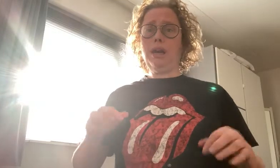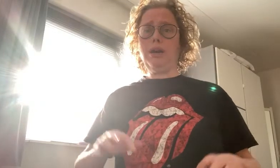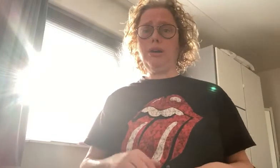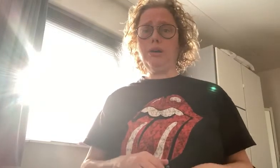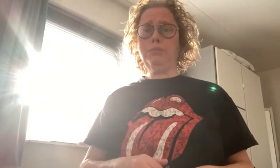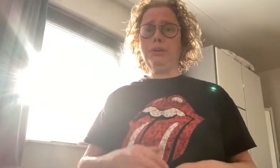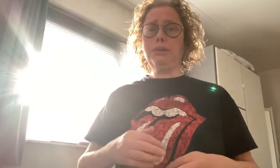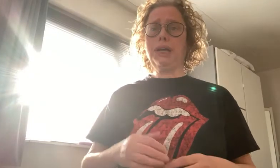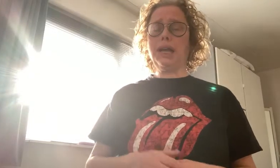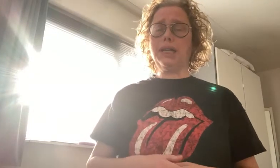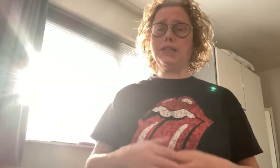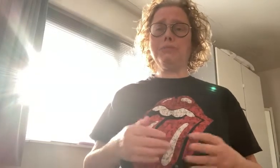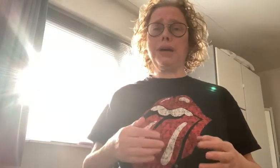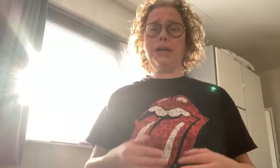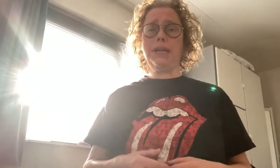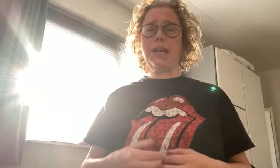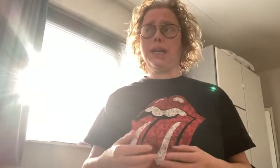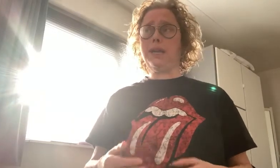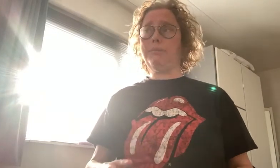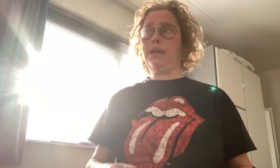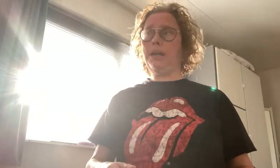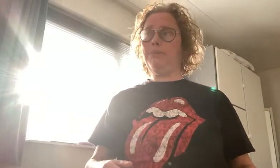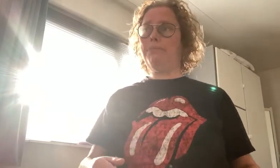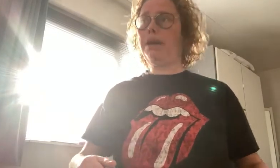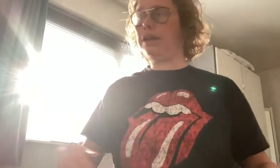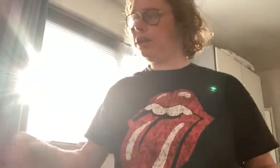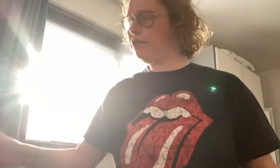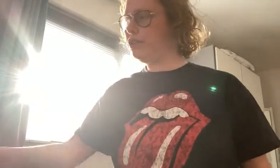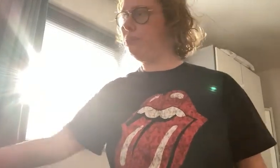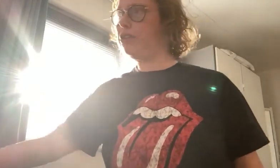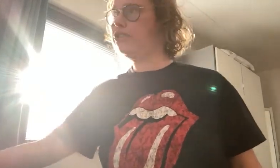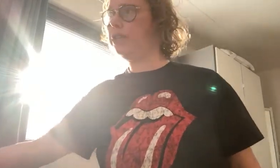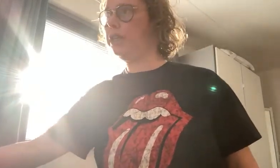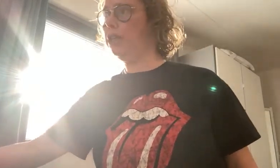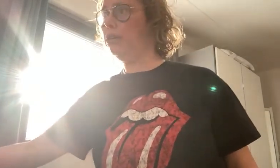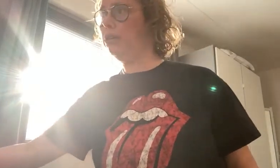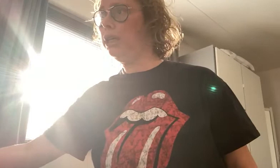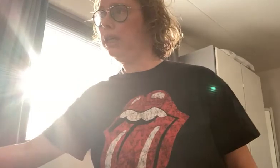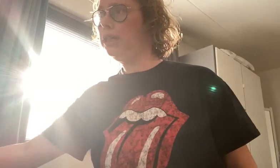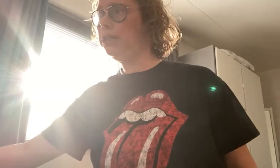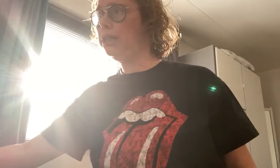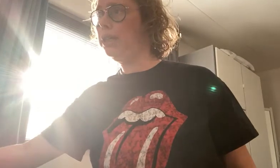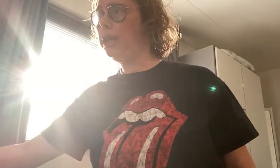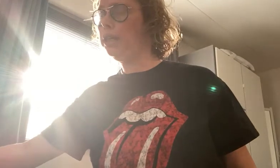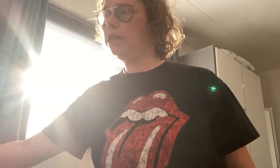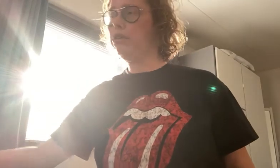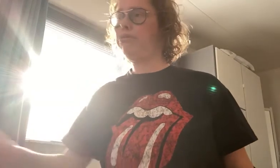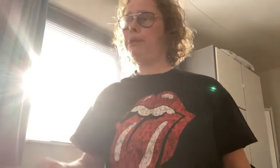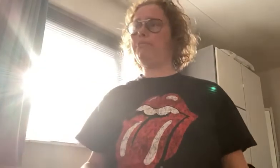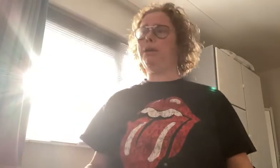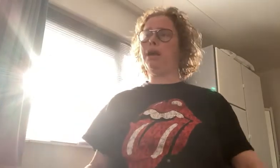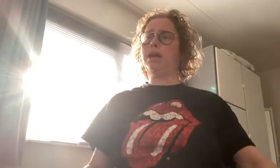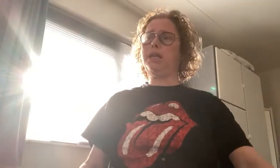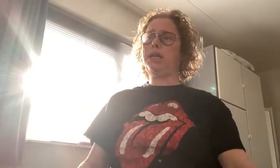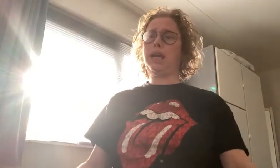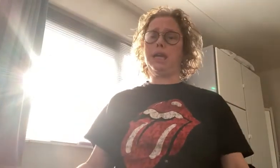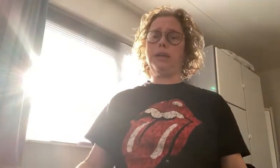Hope you catch my name. But what's passing you is the nature of my bloody game.